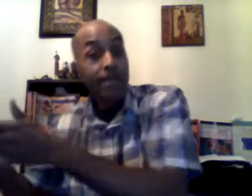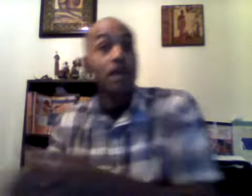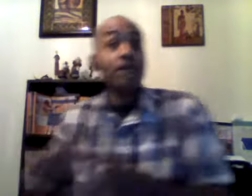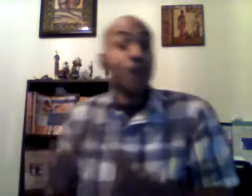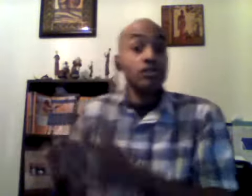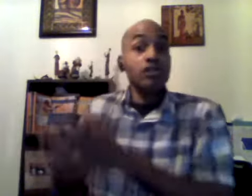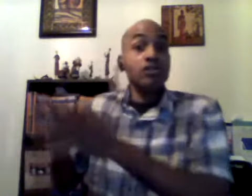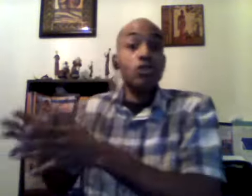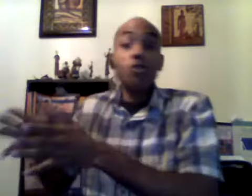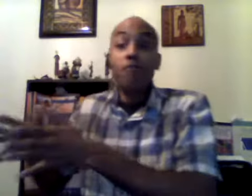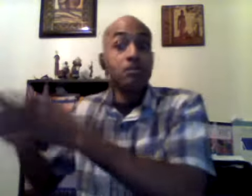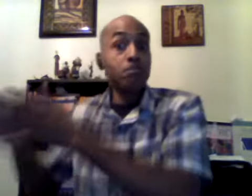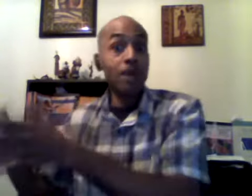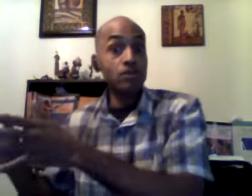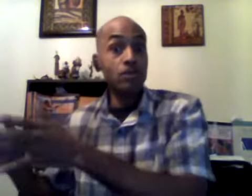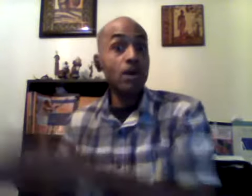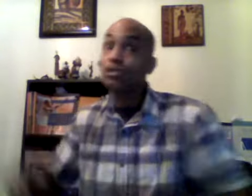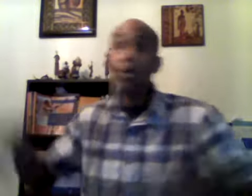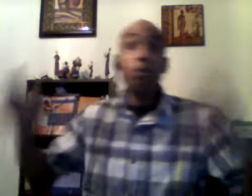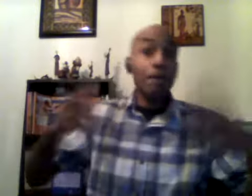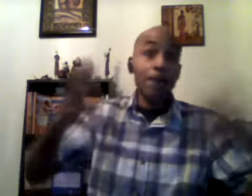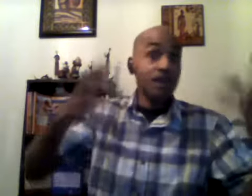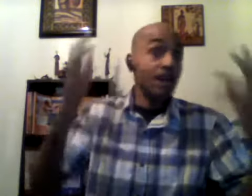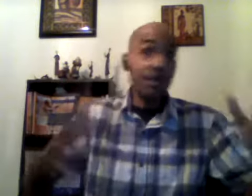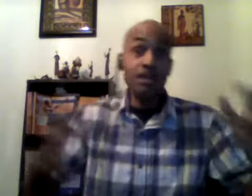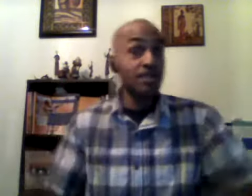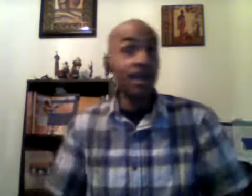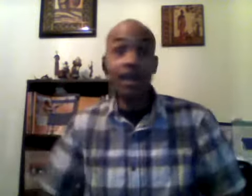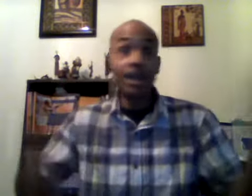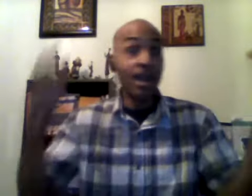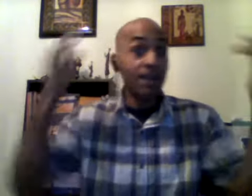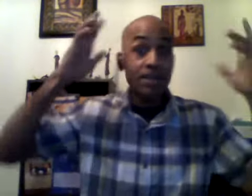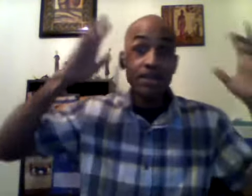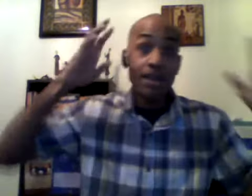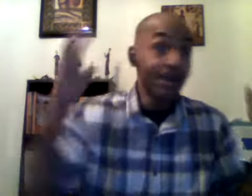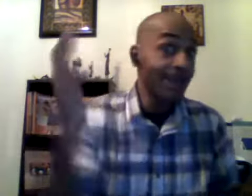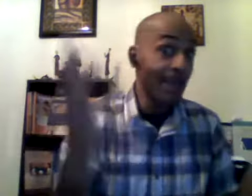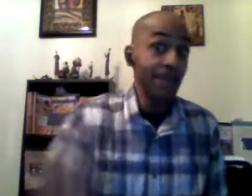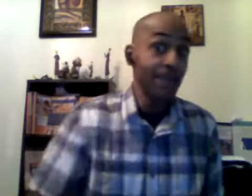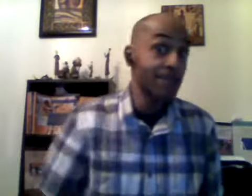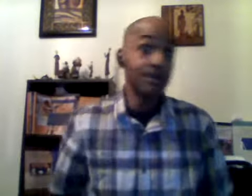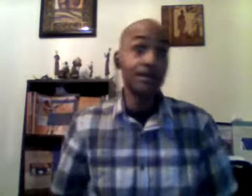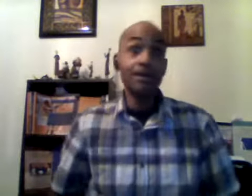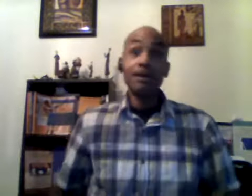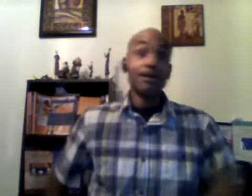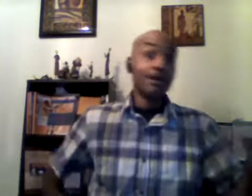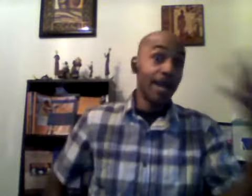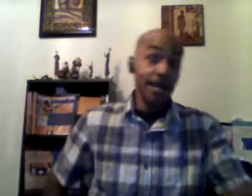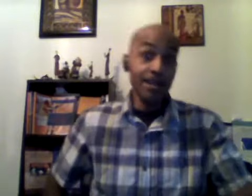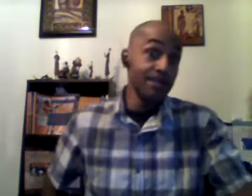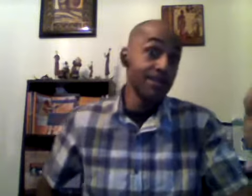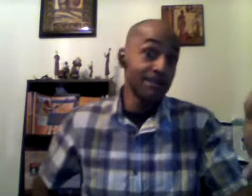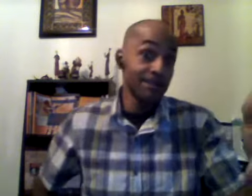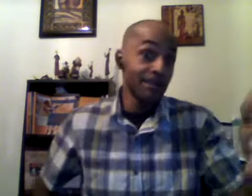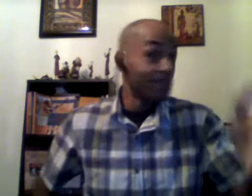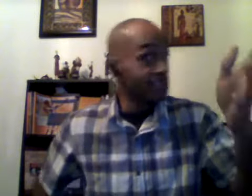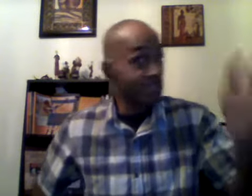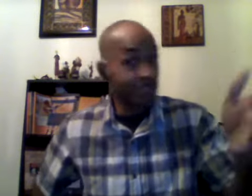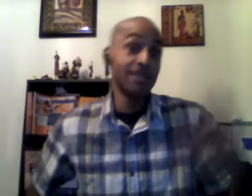versus too much muscle so we must understand ladies ladies ladies ladies sisters